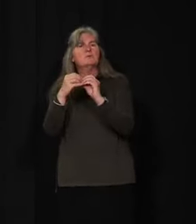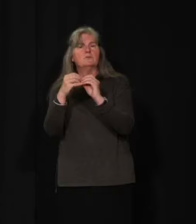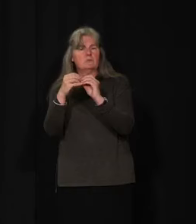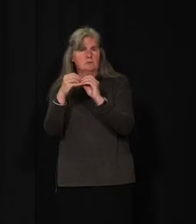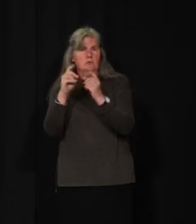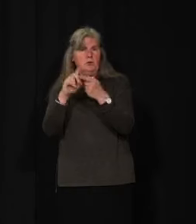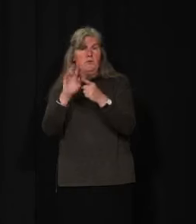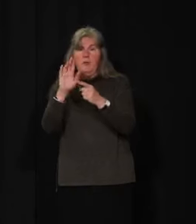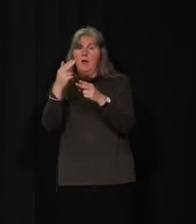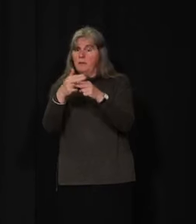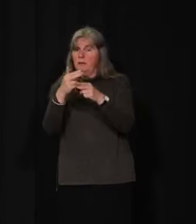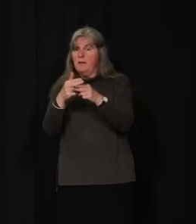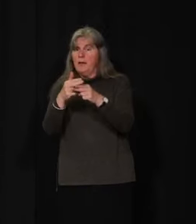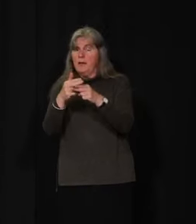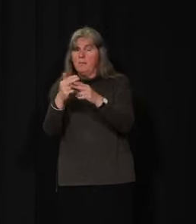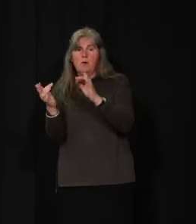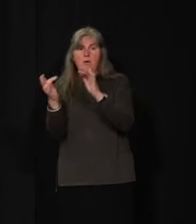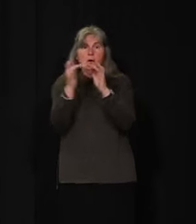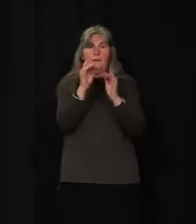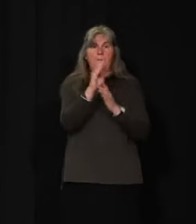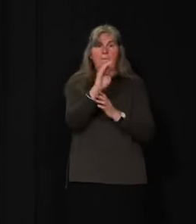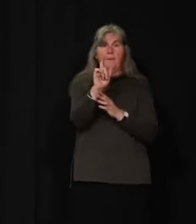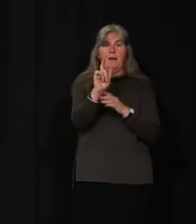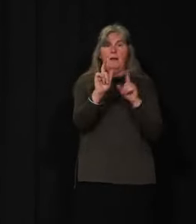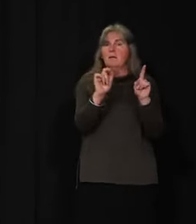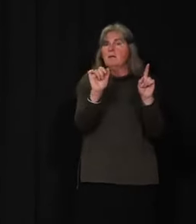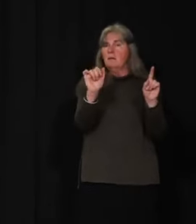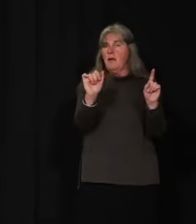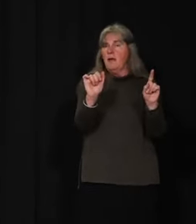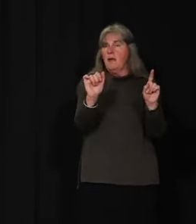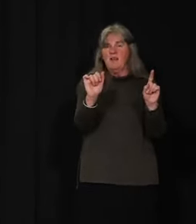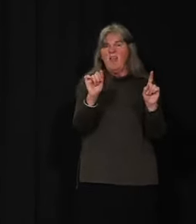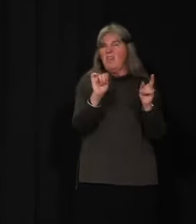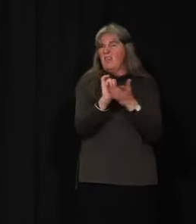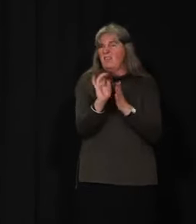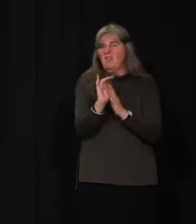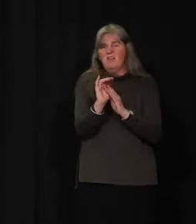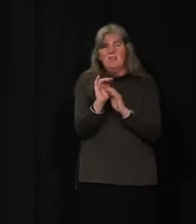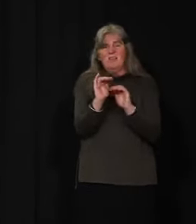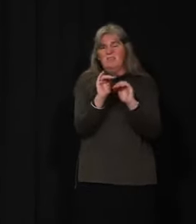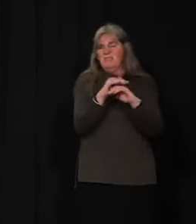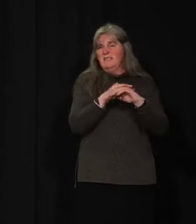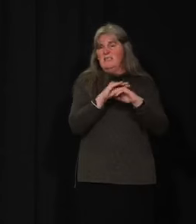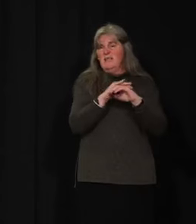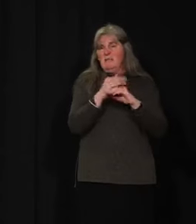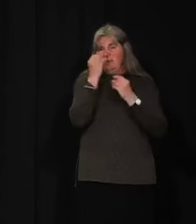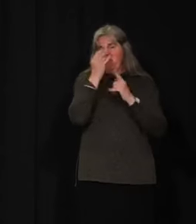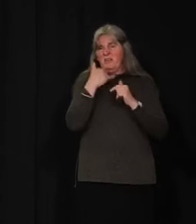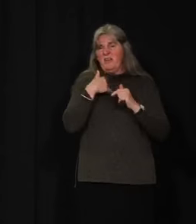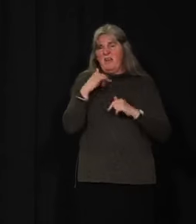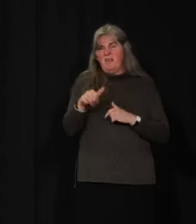their names by contacting Bell. And that's all the information I have for you at this time.